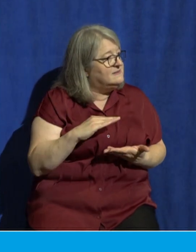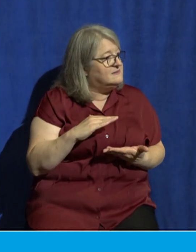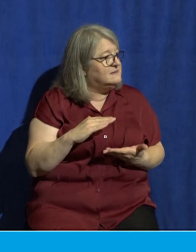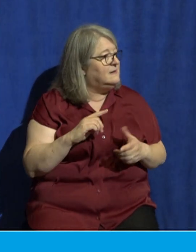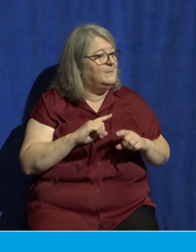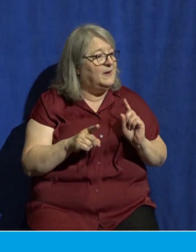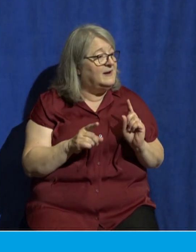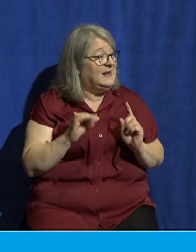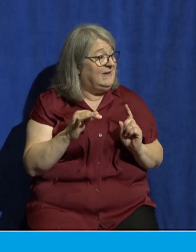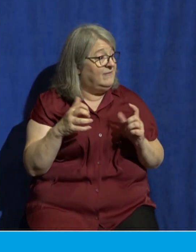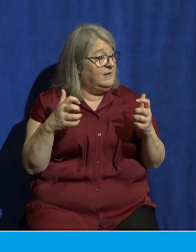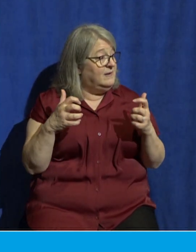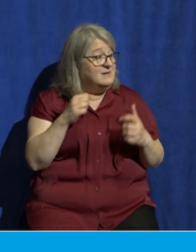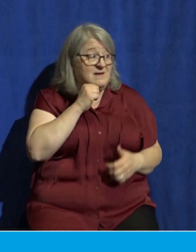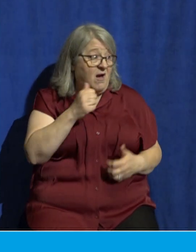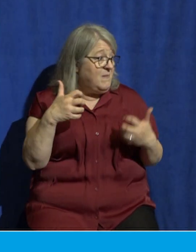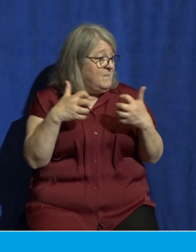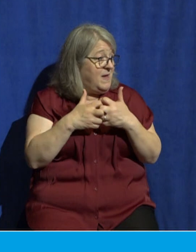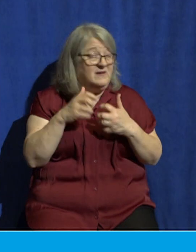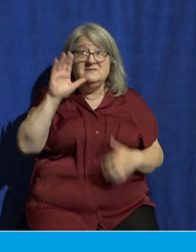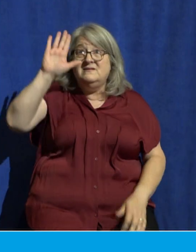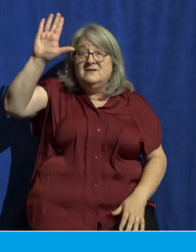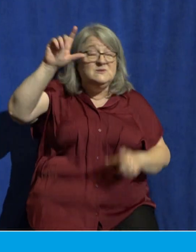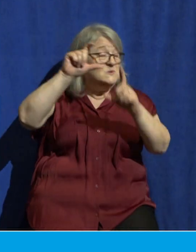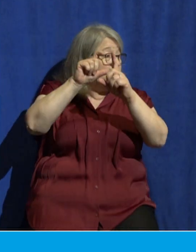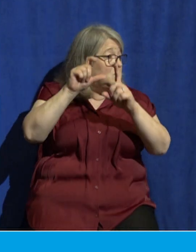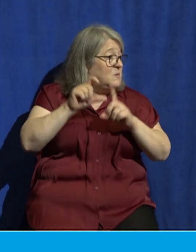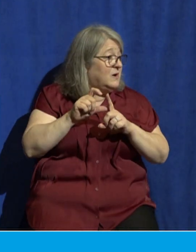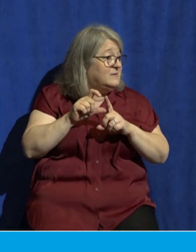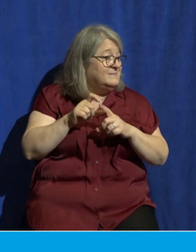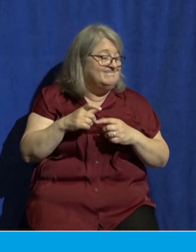with the truth of my word you know that it did not come from me